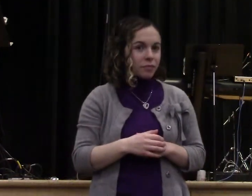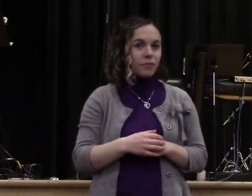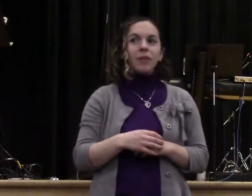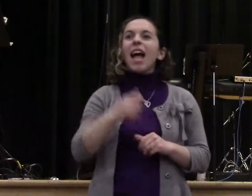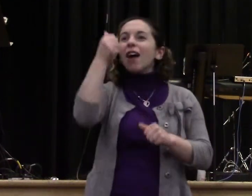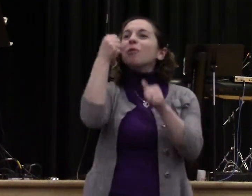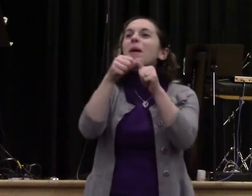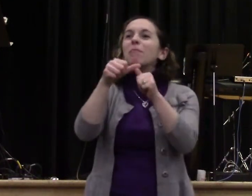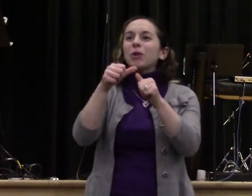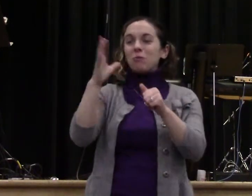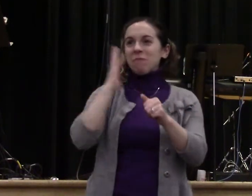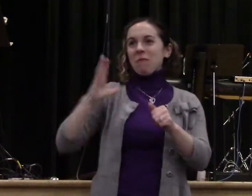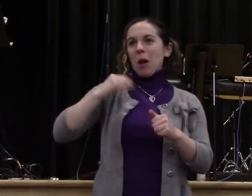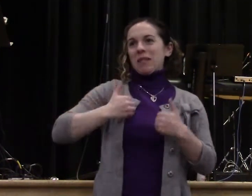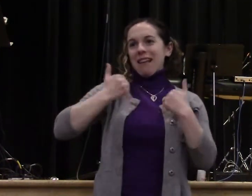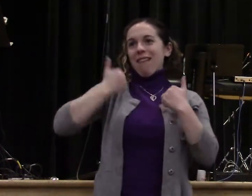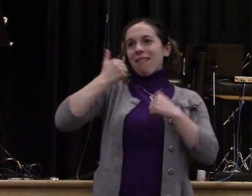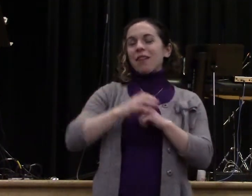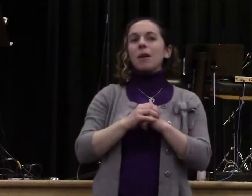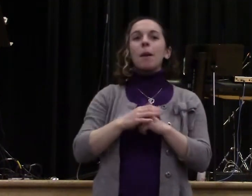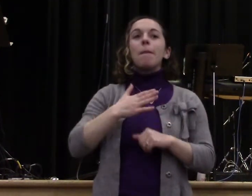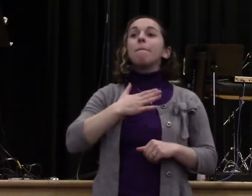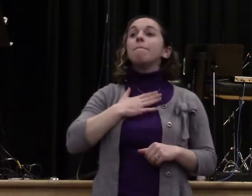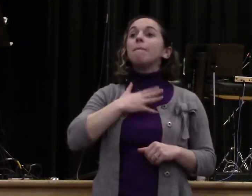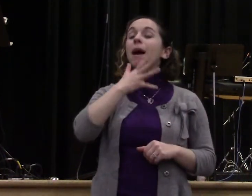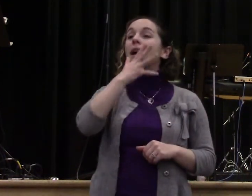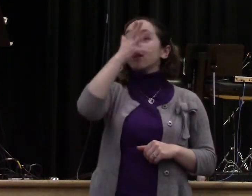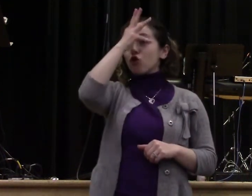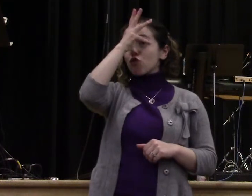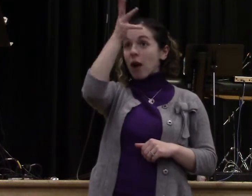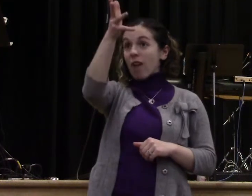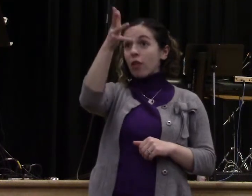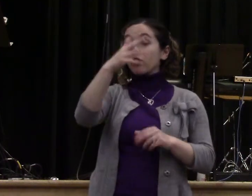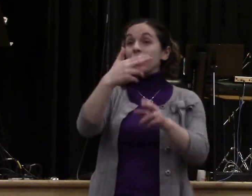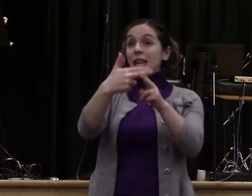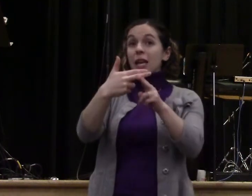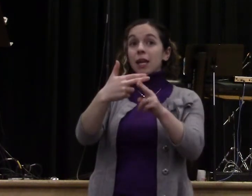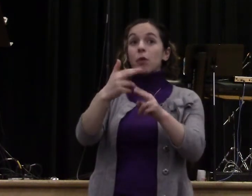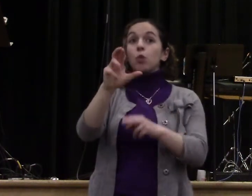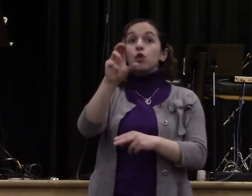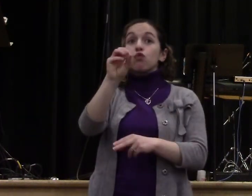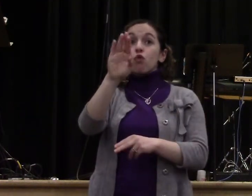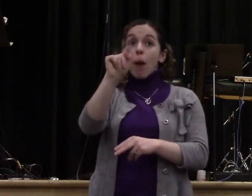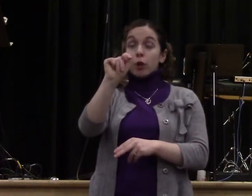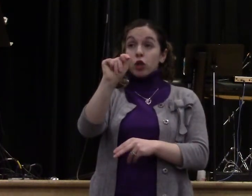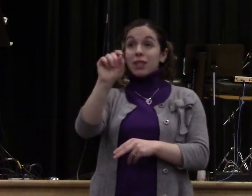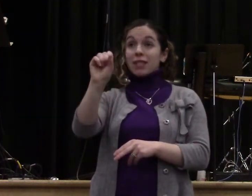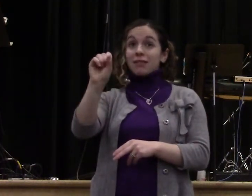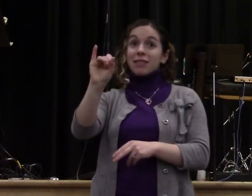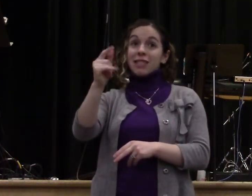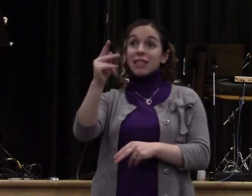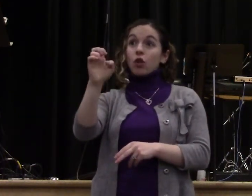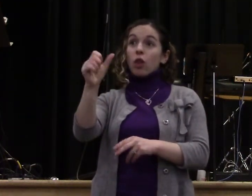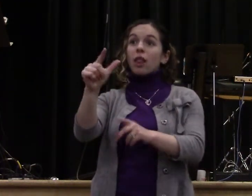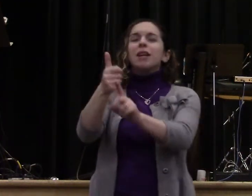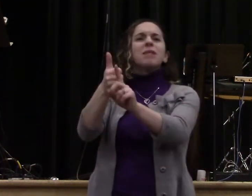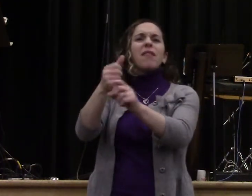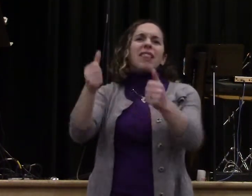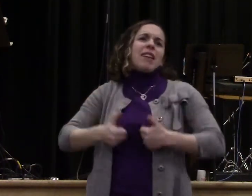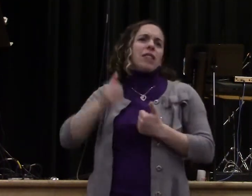they knew was my dad, my grandpa's name was Robert Siegel. All they knew is that he lived in Chicago somewhere. Back in